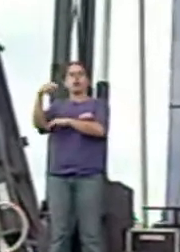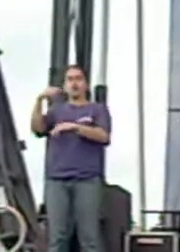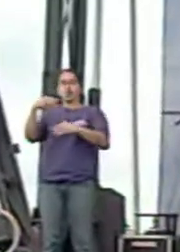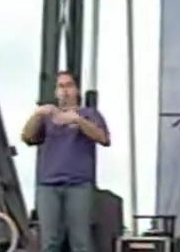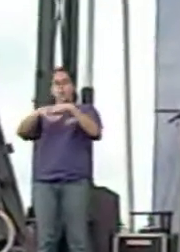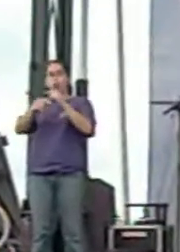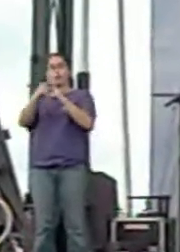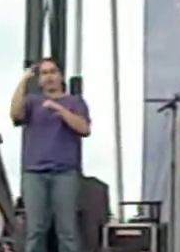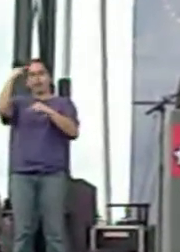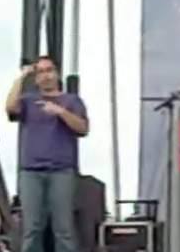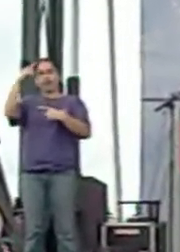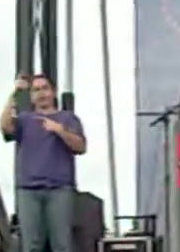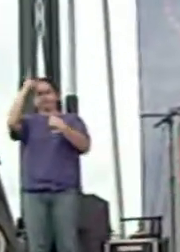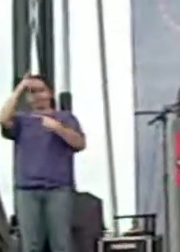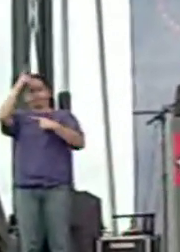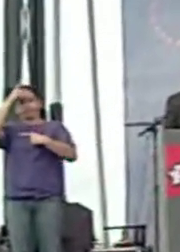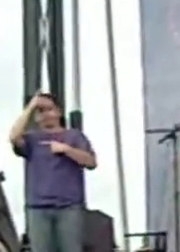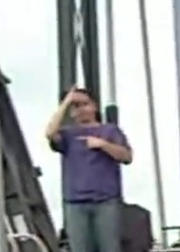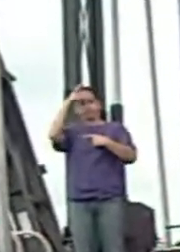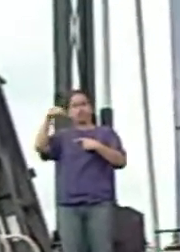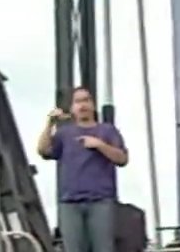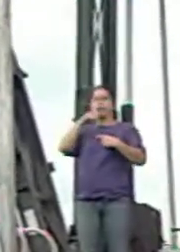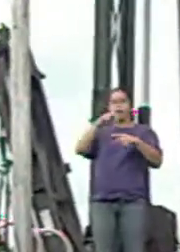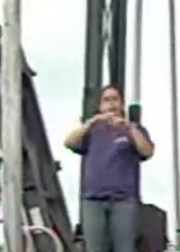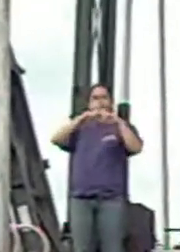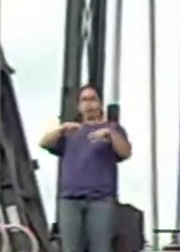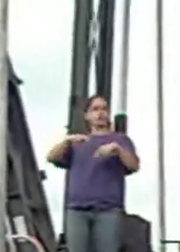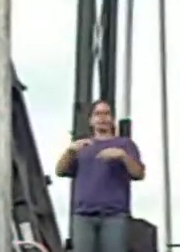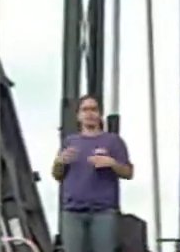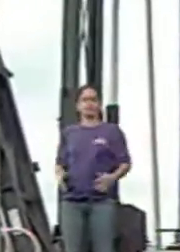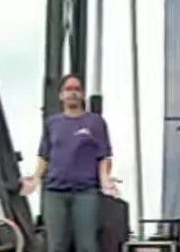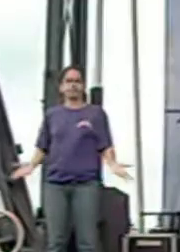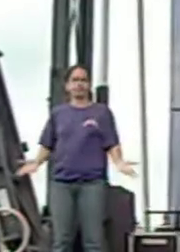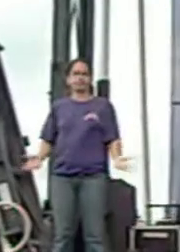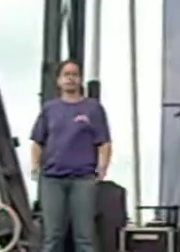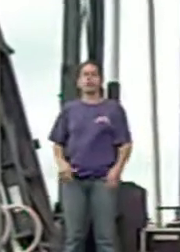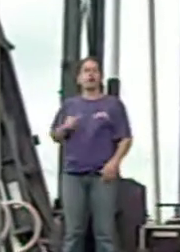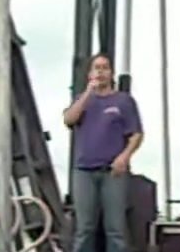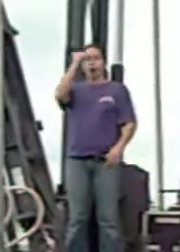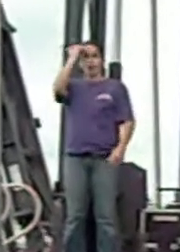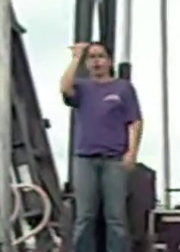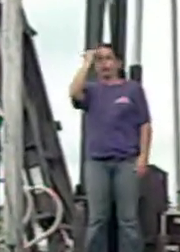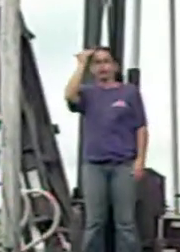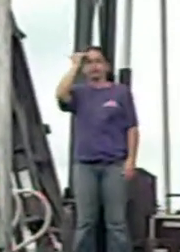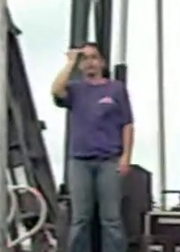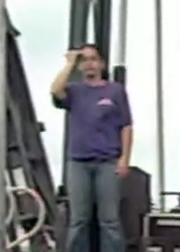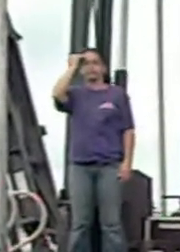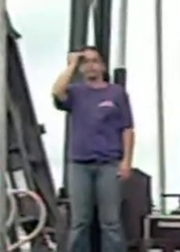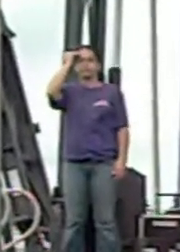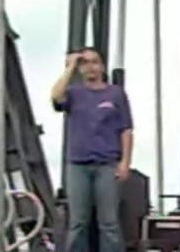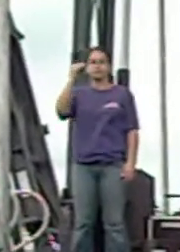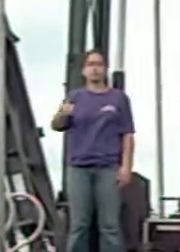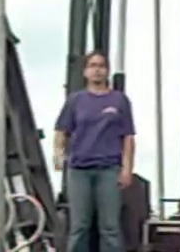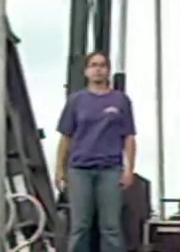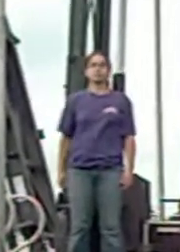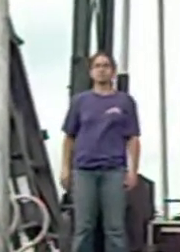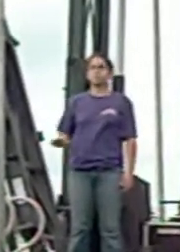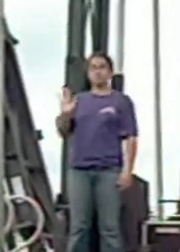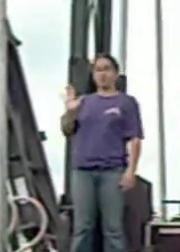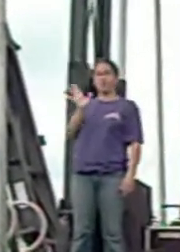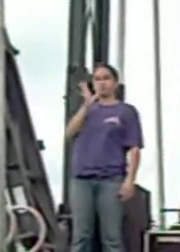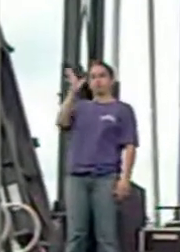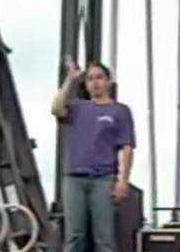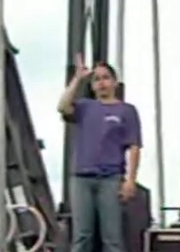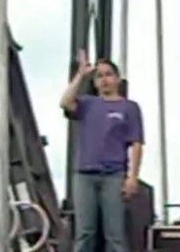brain disorder. He was non-responsive. He was un-alert. His parents,